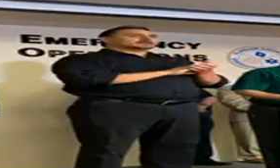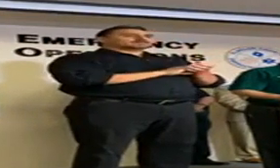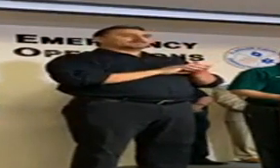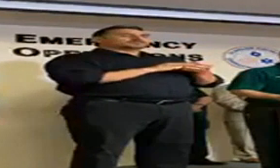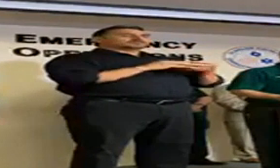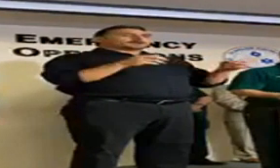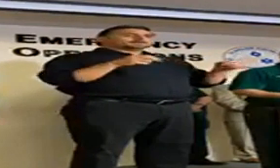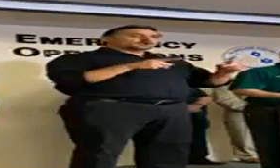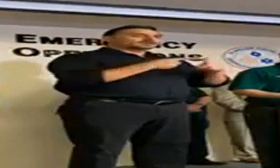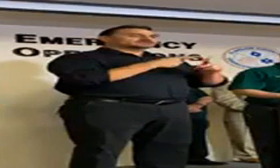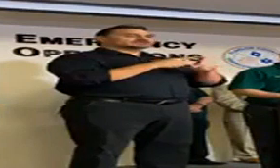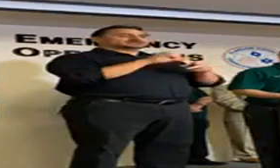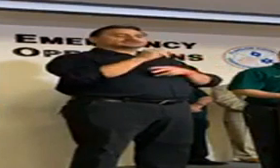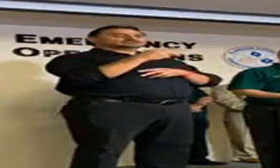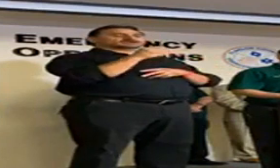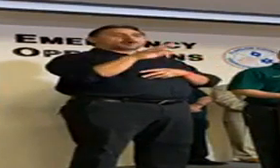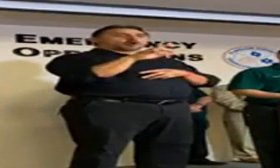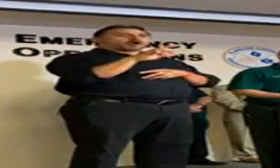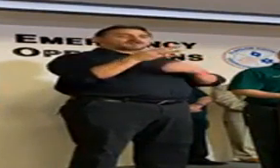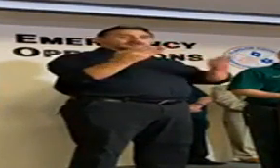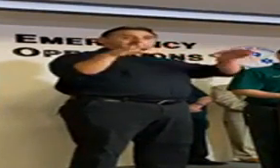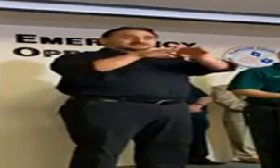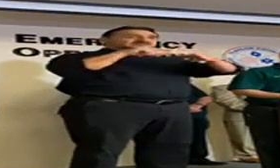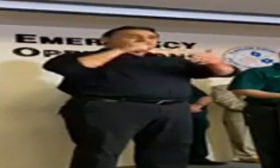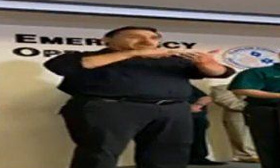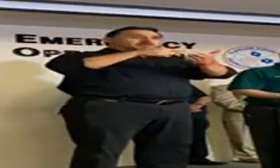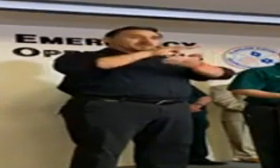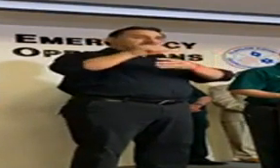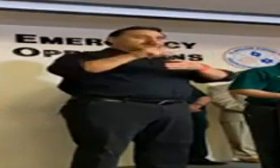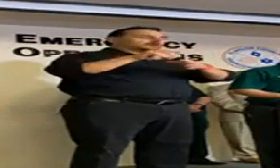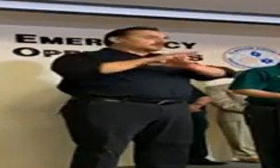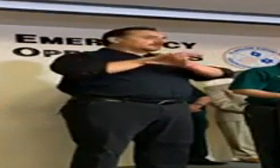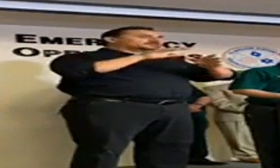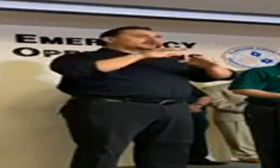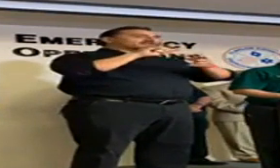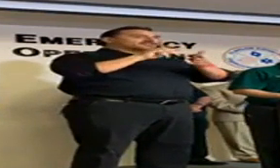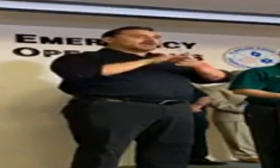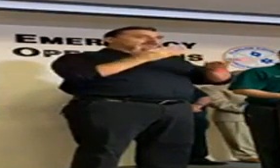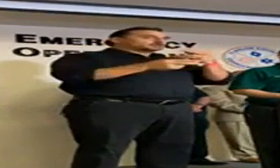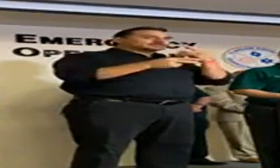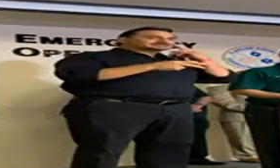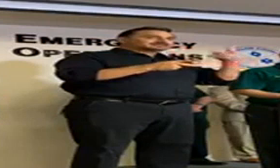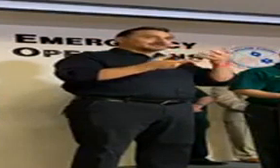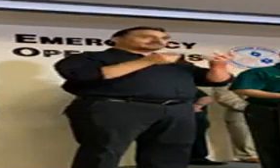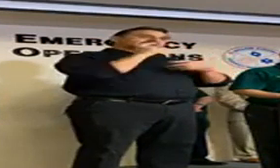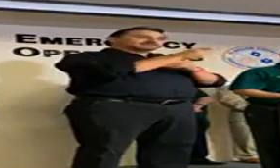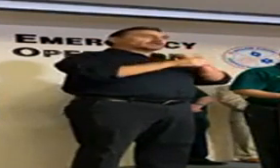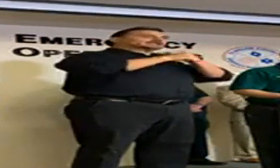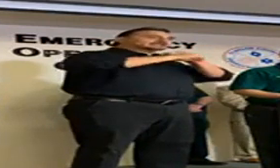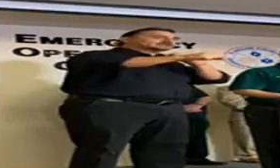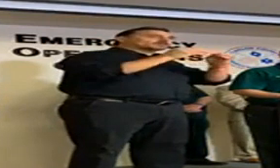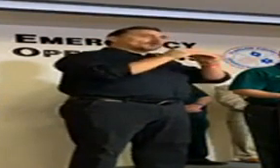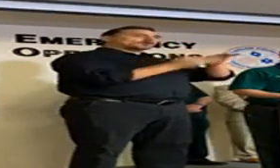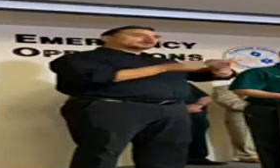and shutoffs and things like that from those appropriate departments get messaged out that you may see extensions or other